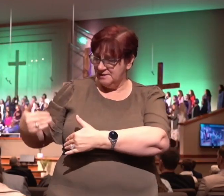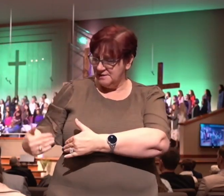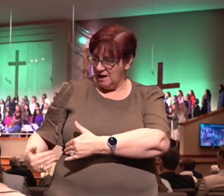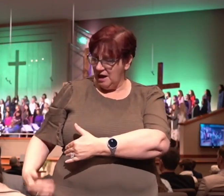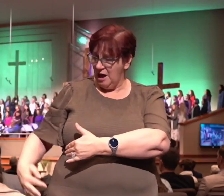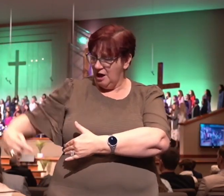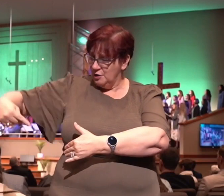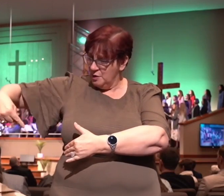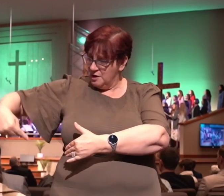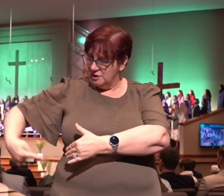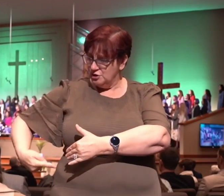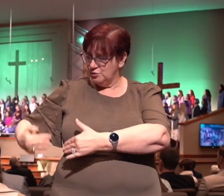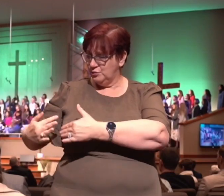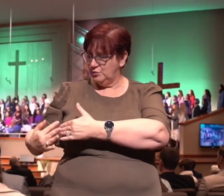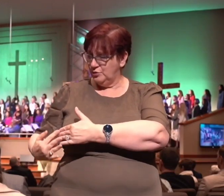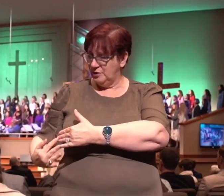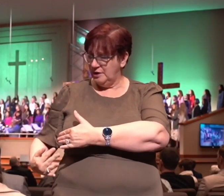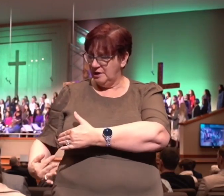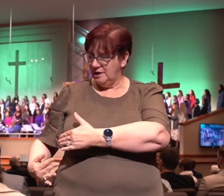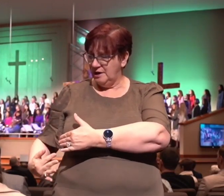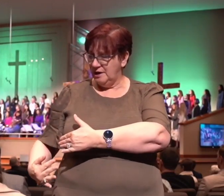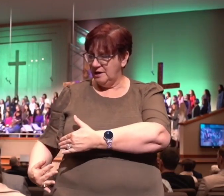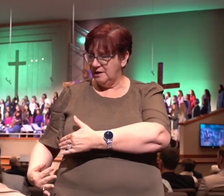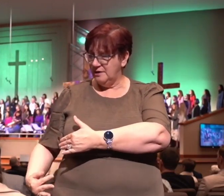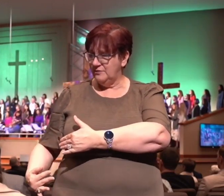time was given.